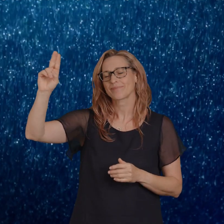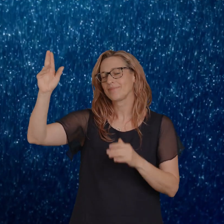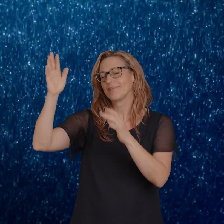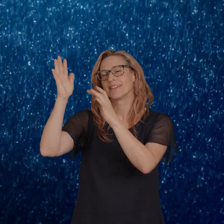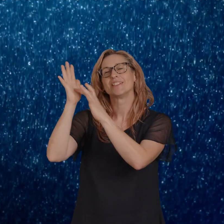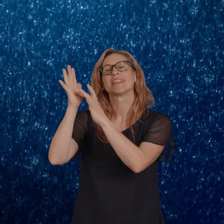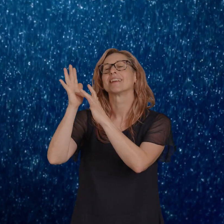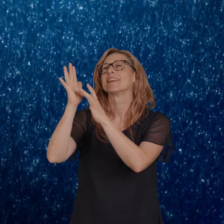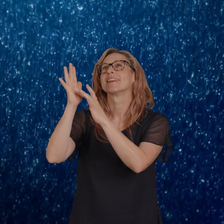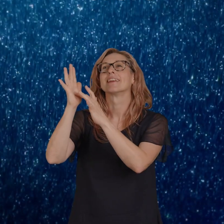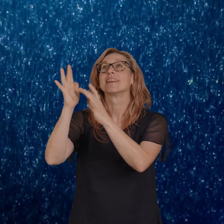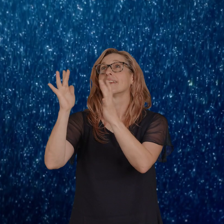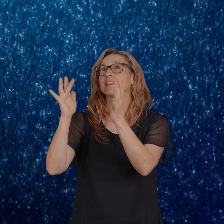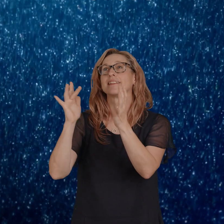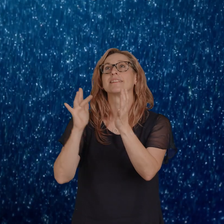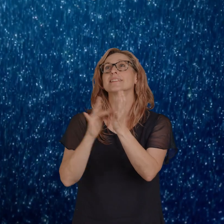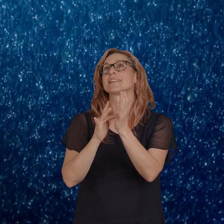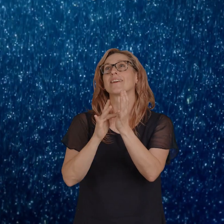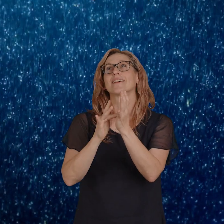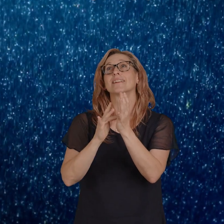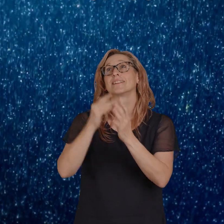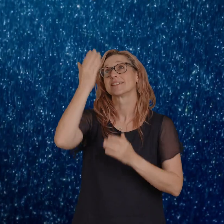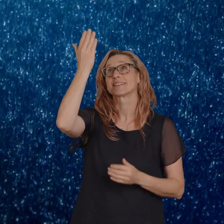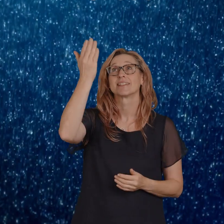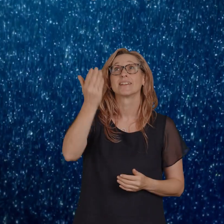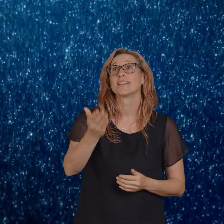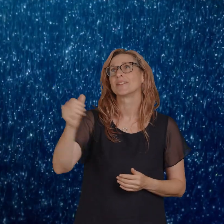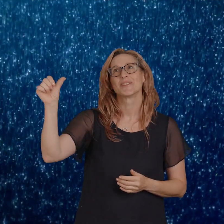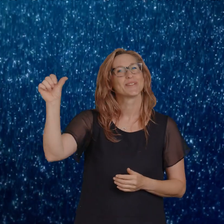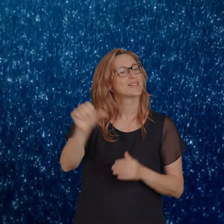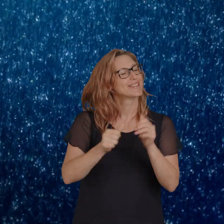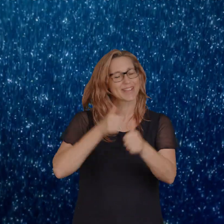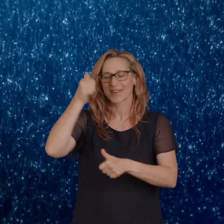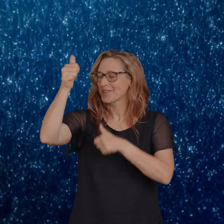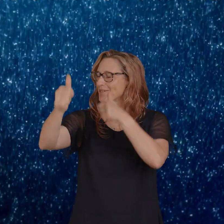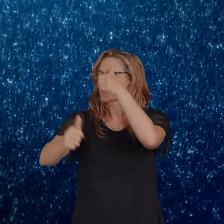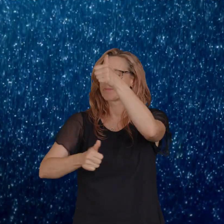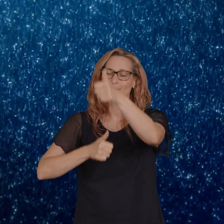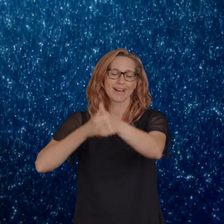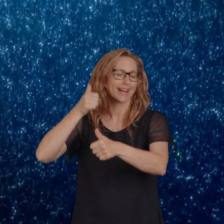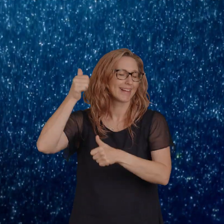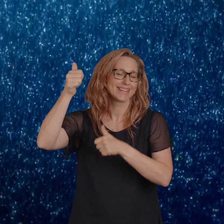Jesus. You deserve the praise.